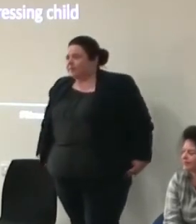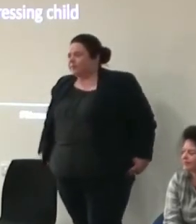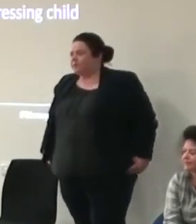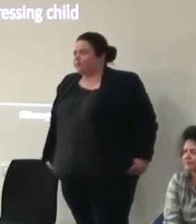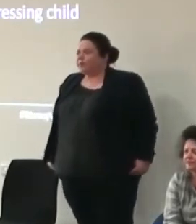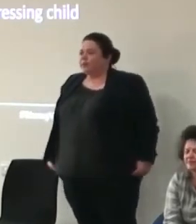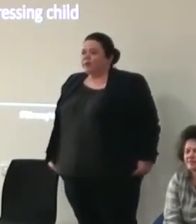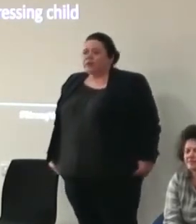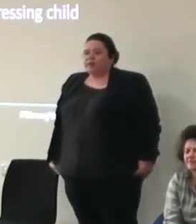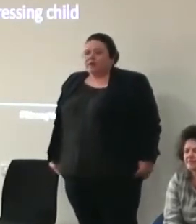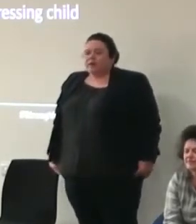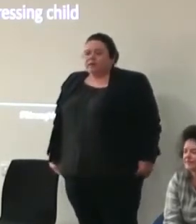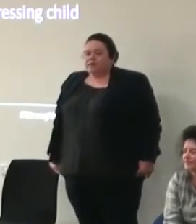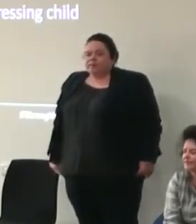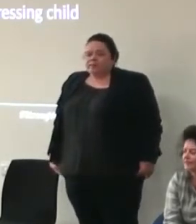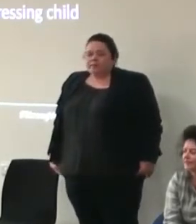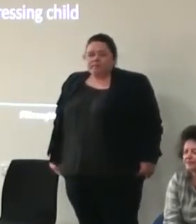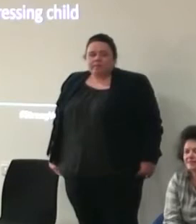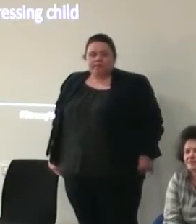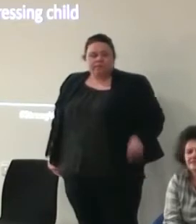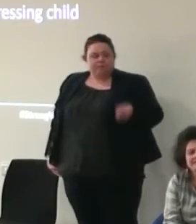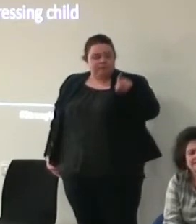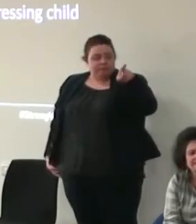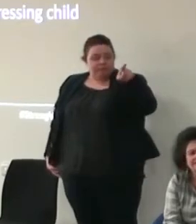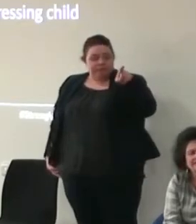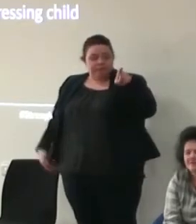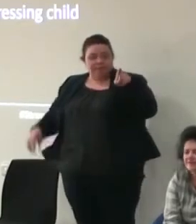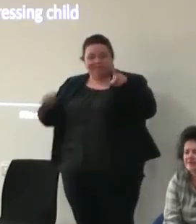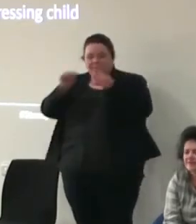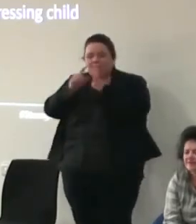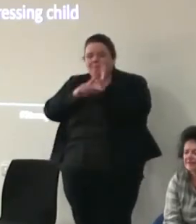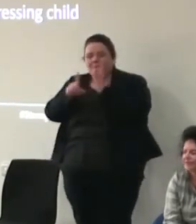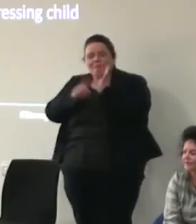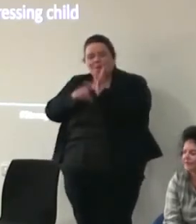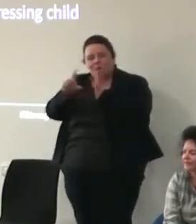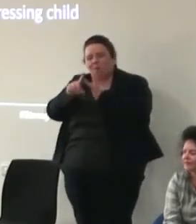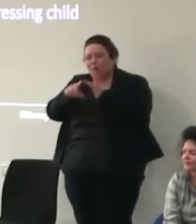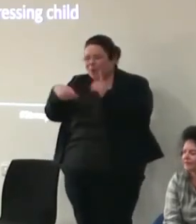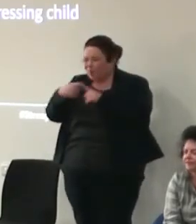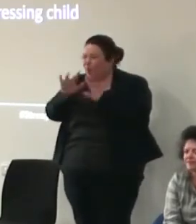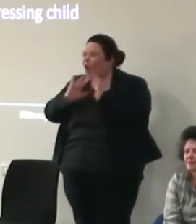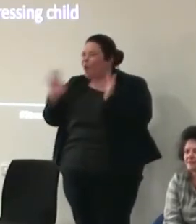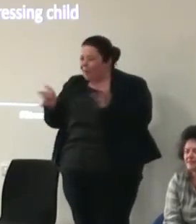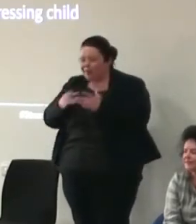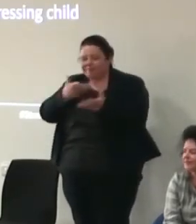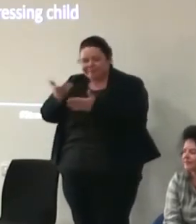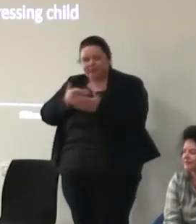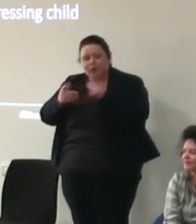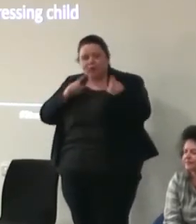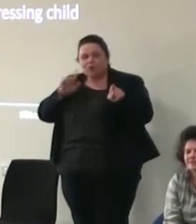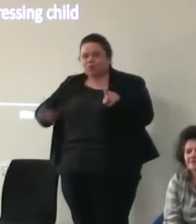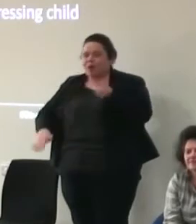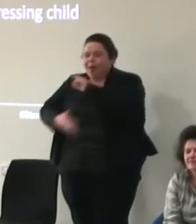okay I've got a comment from the sorry okay just so I jump in from the online about the child poverty